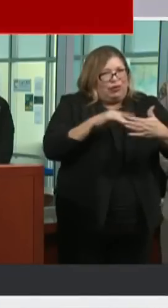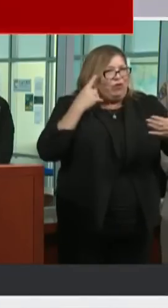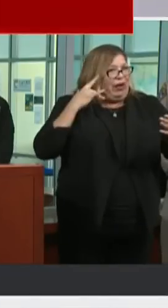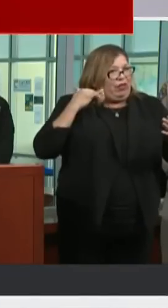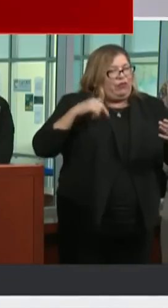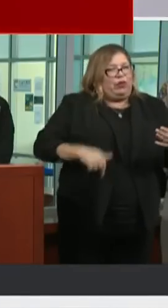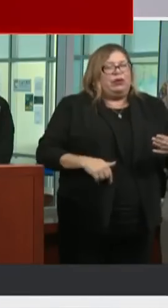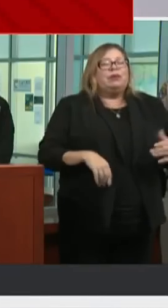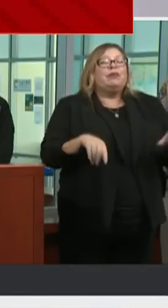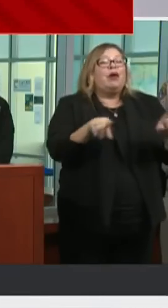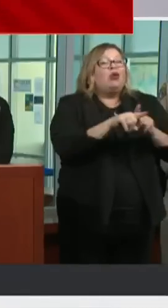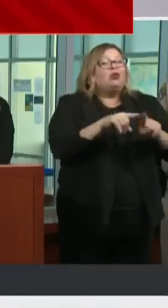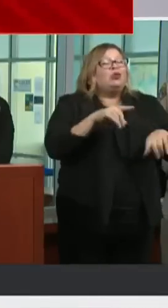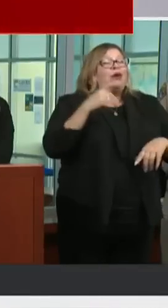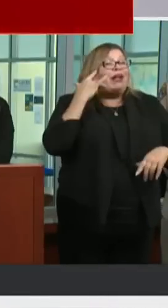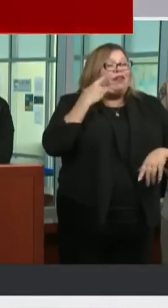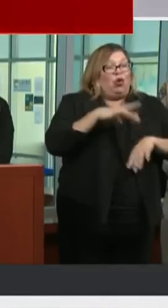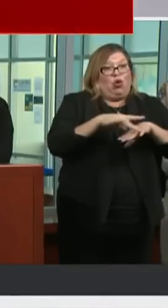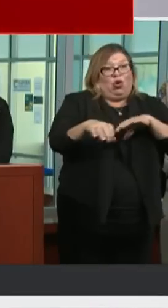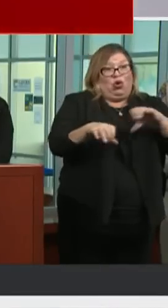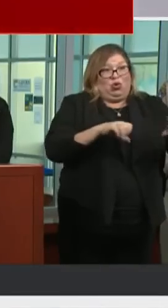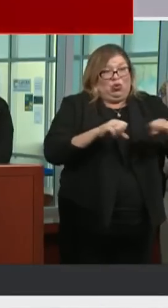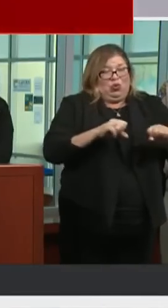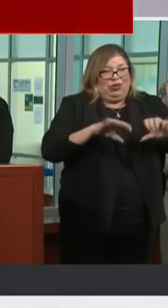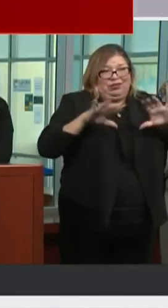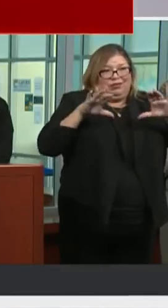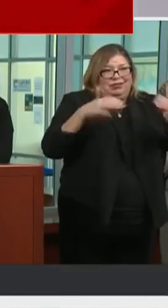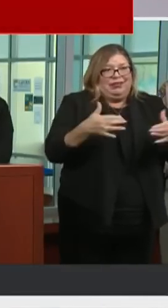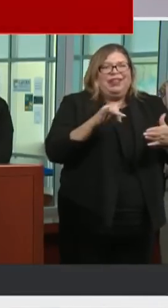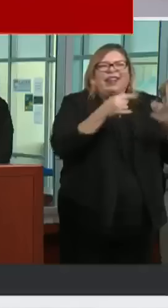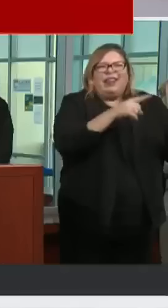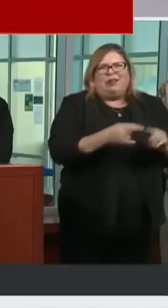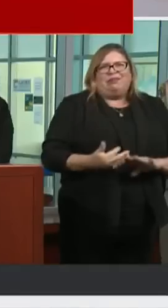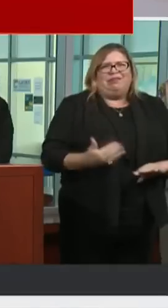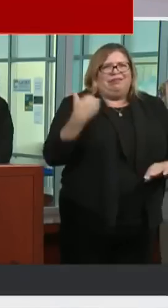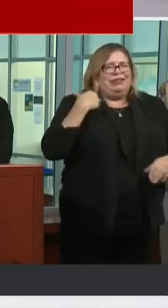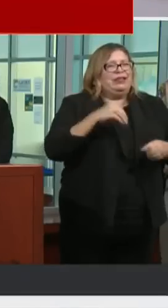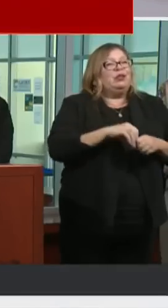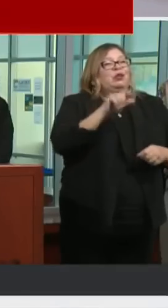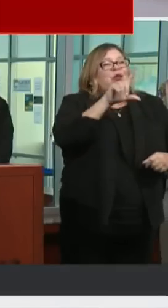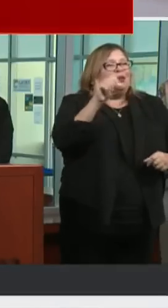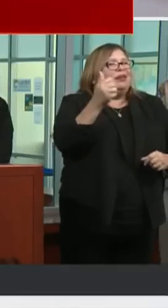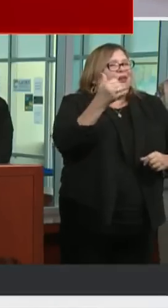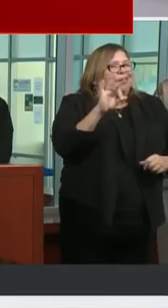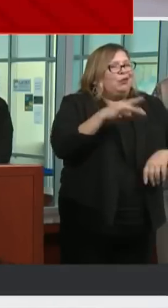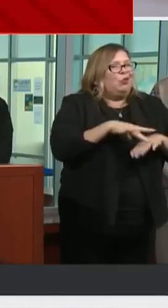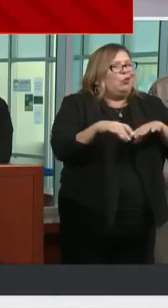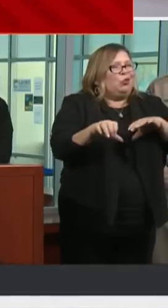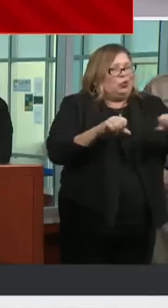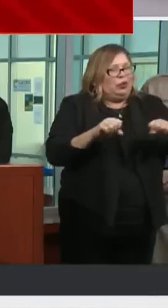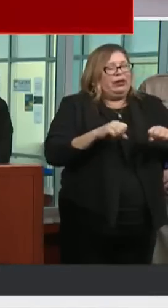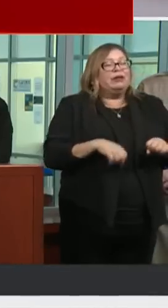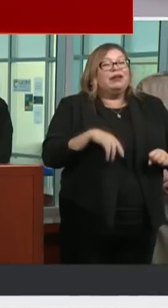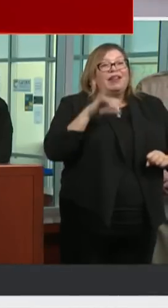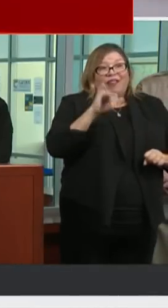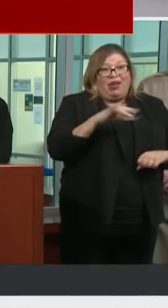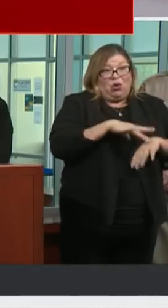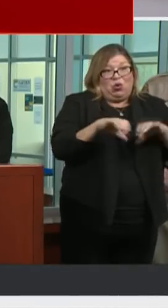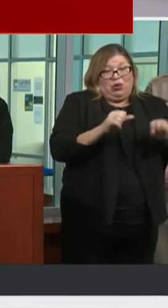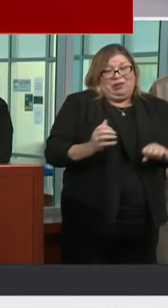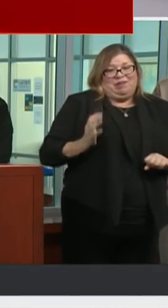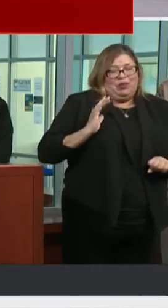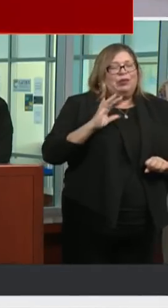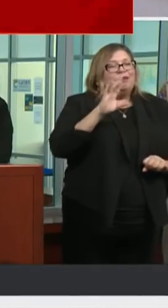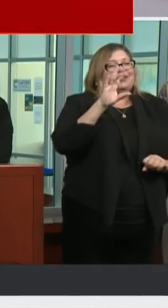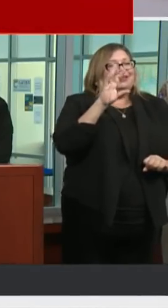Earthquake Clearinghouse, which was last activated for the 2019 earthquake, I mean, 2019 earthquake, which was also a 6.4 and a 7